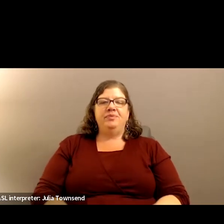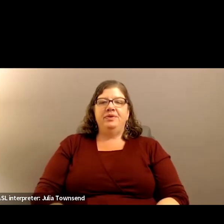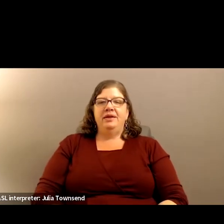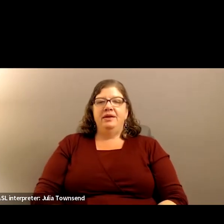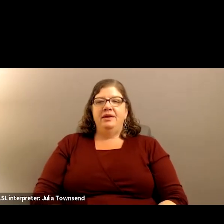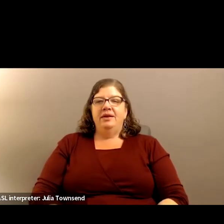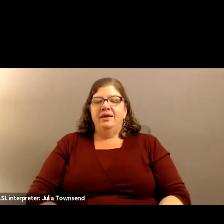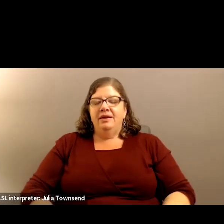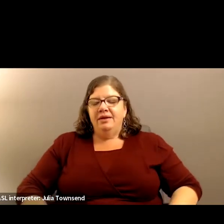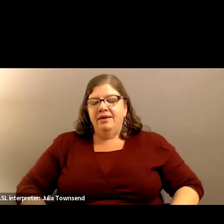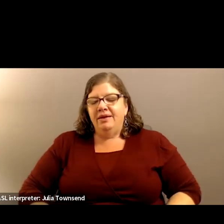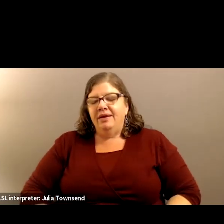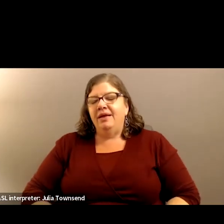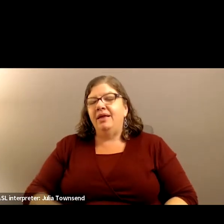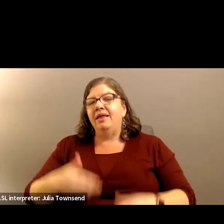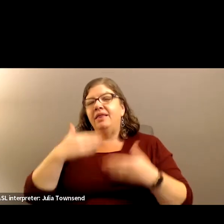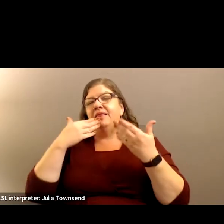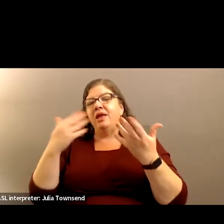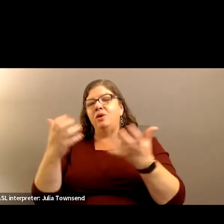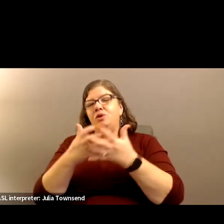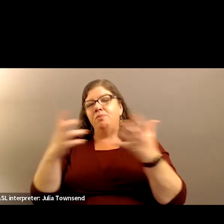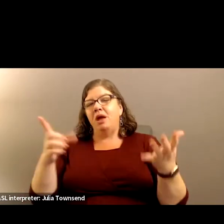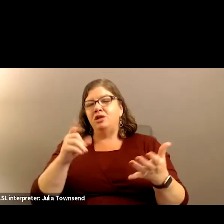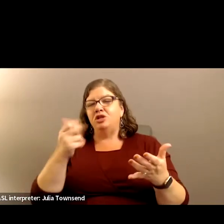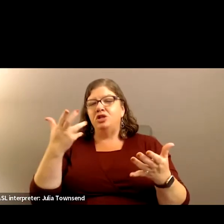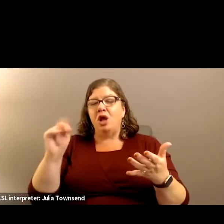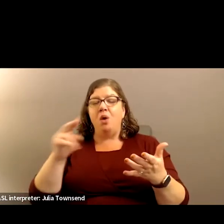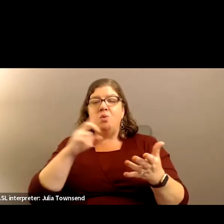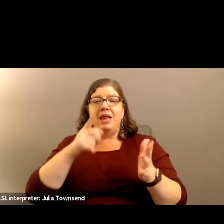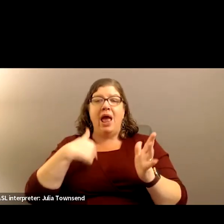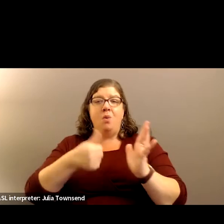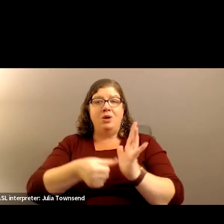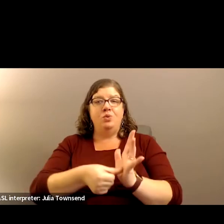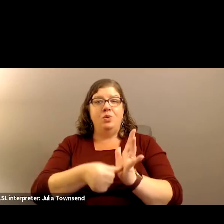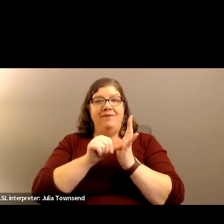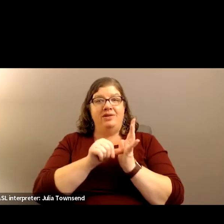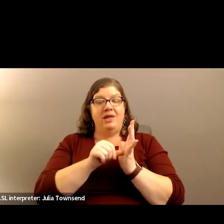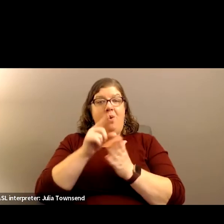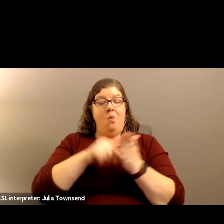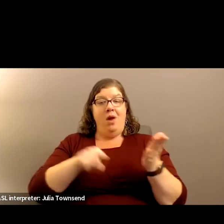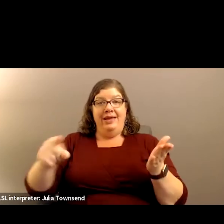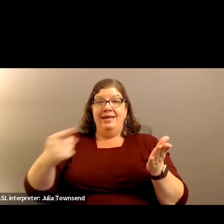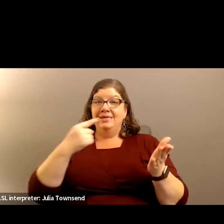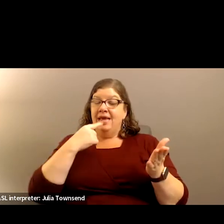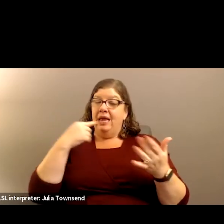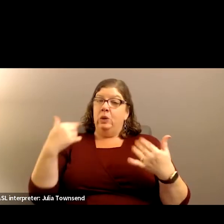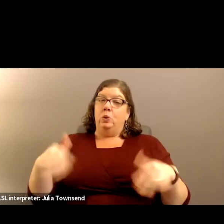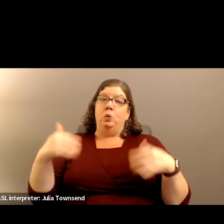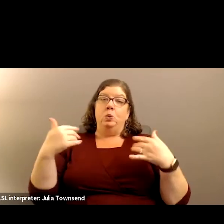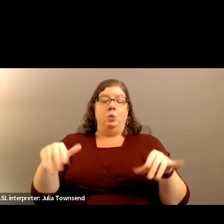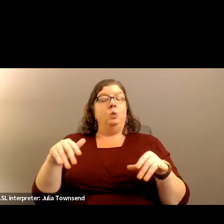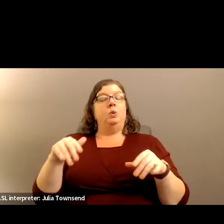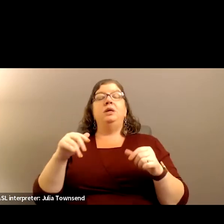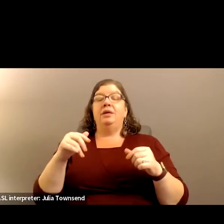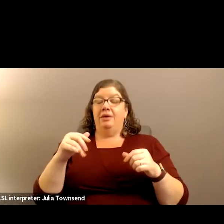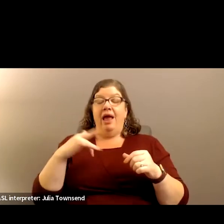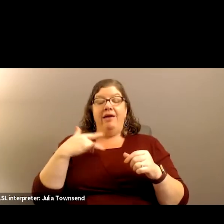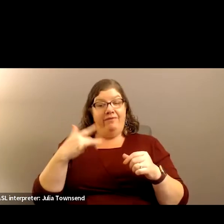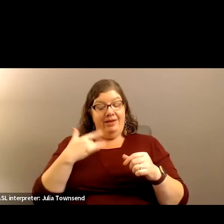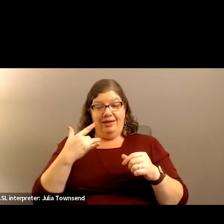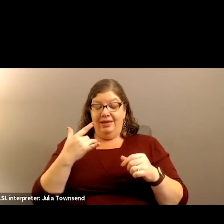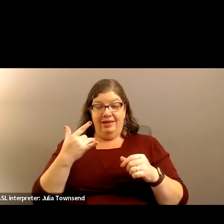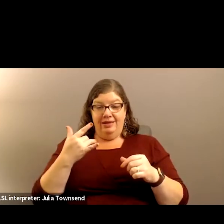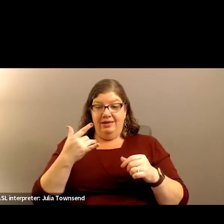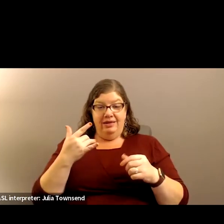Thank you so much, Dawson. And I just want to emphasize that what he's saying is I feel like